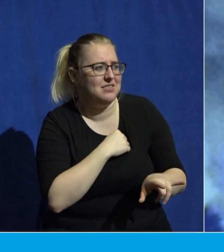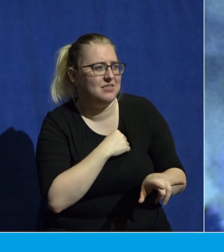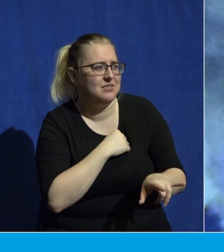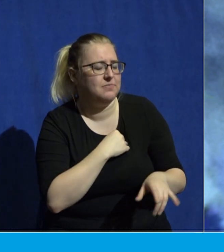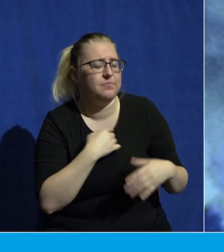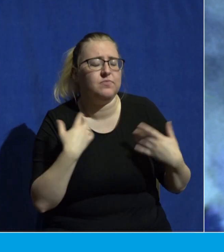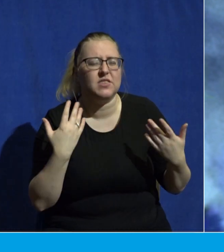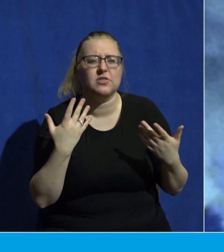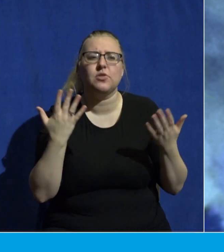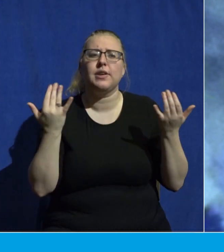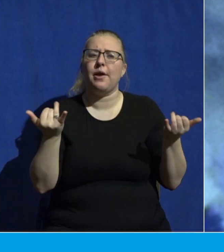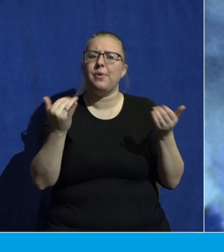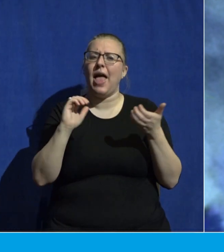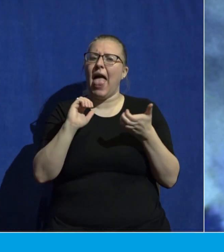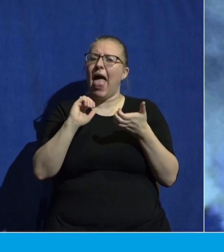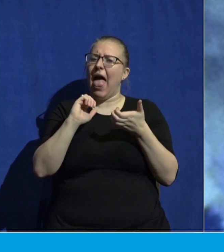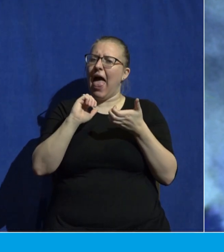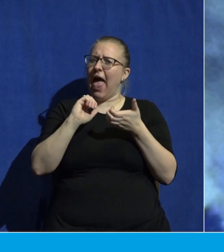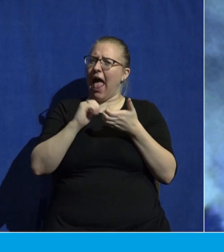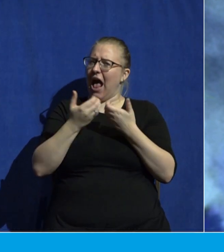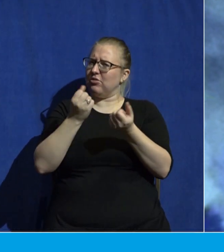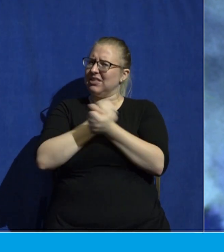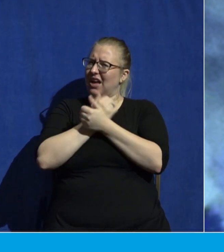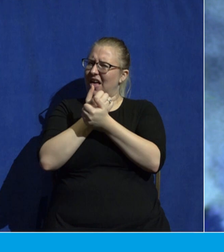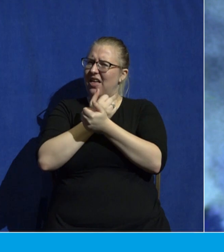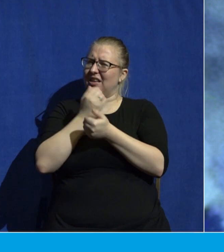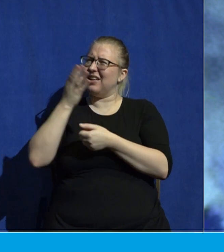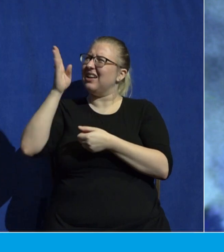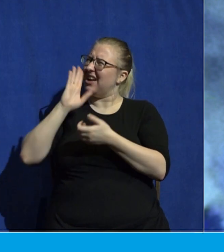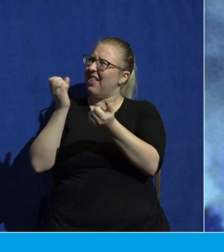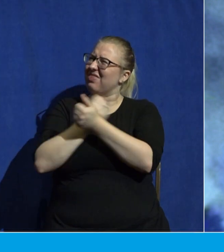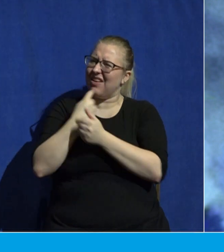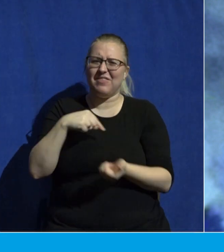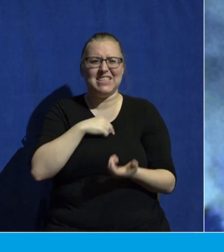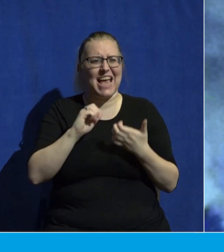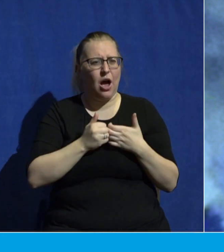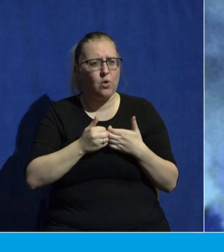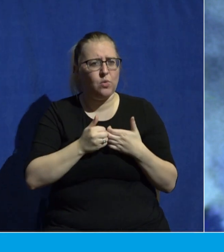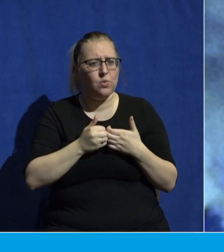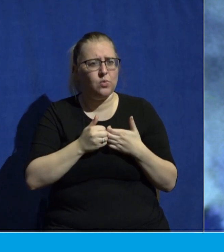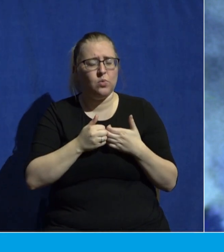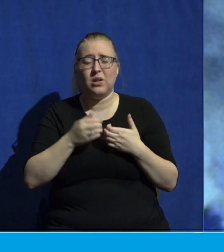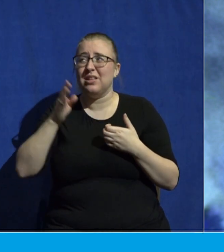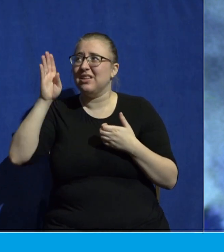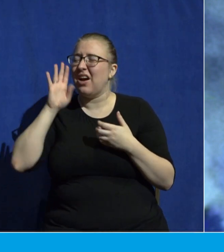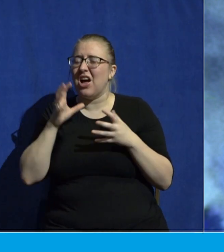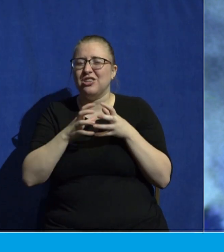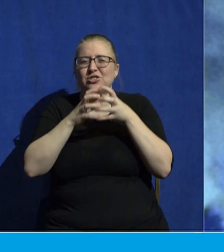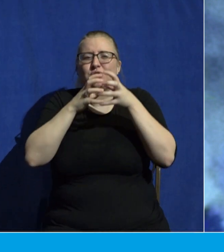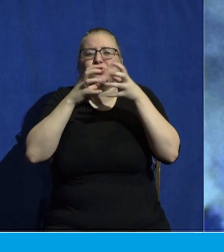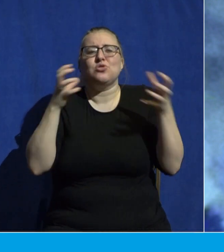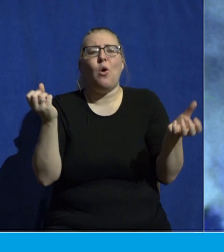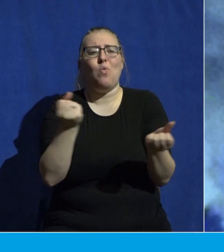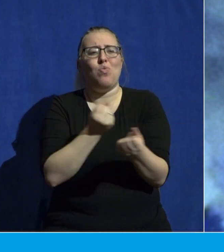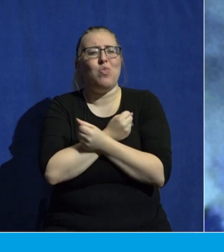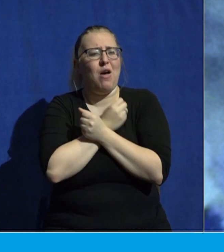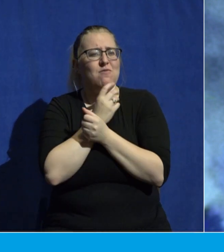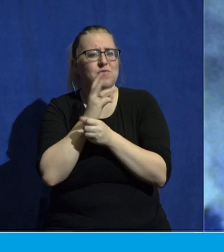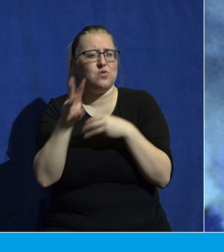How does God love us? Well, God so loved the world. God so loved the world. That word so, S